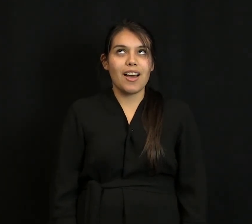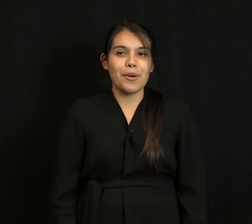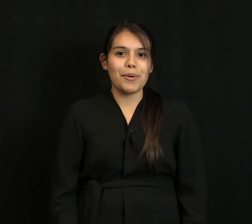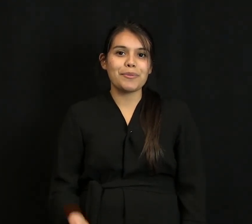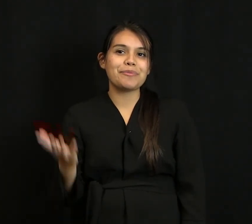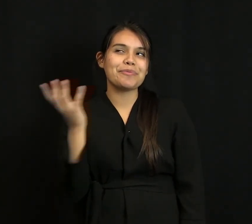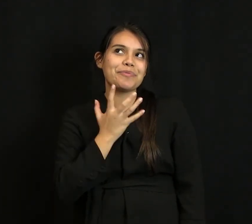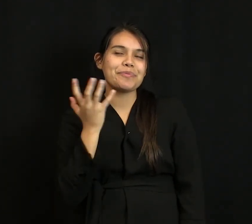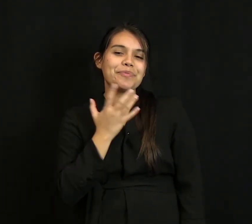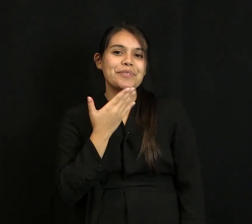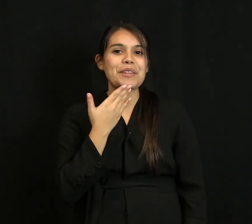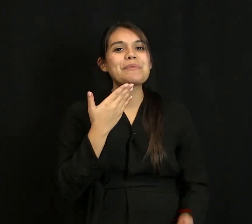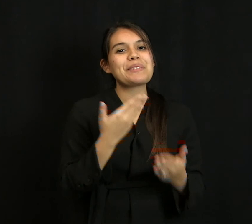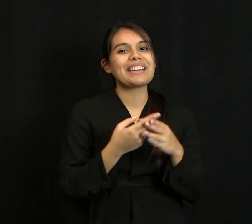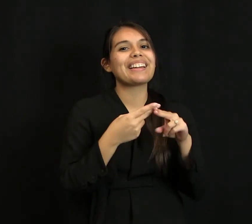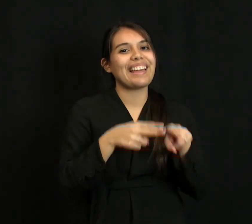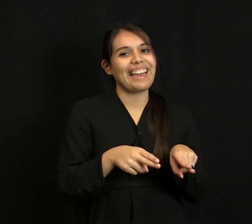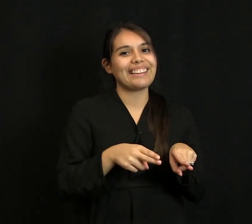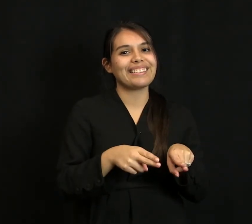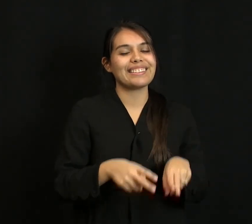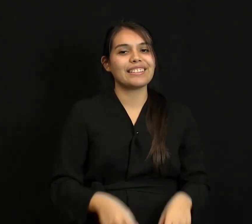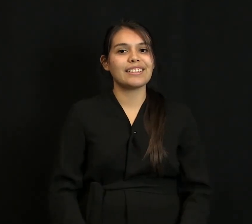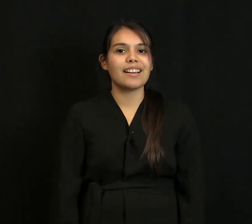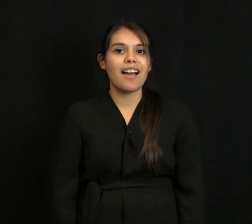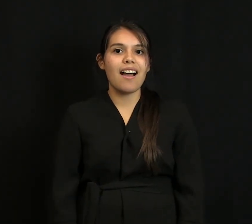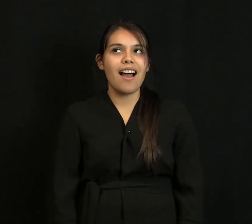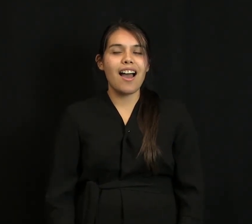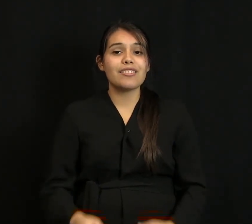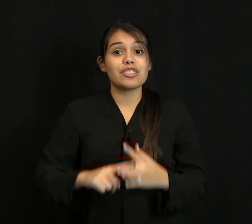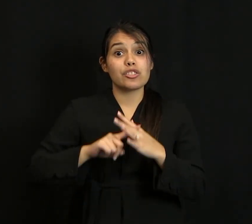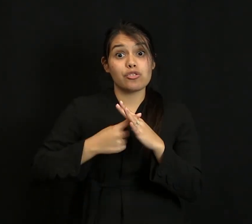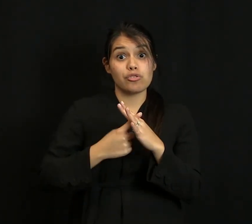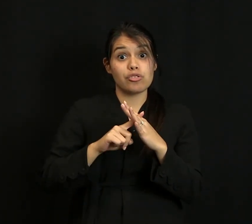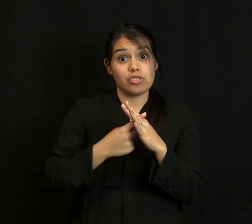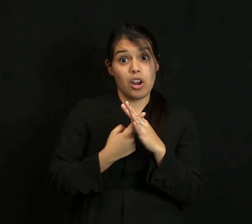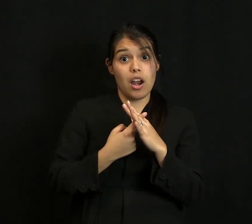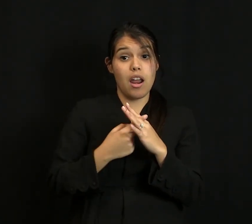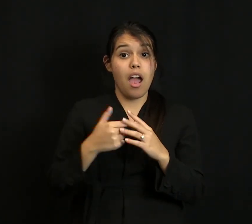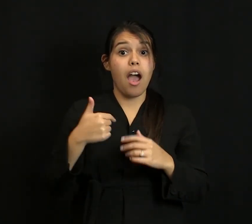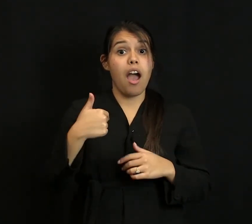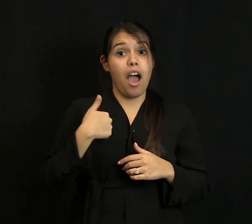I've always been a good egg. It's been this way from the start, even in my earliest days.